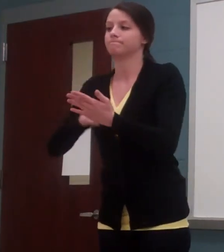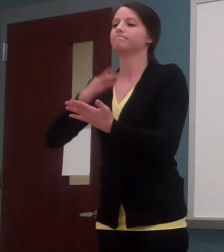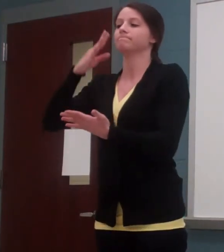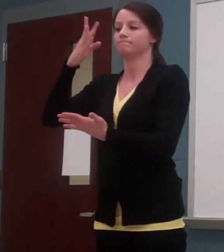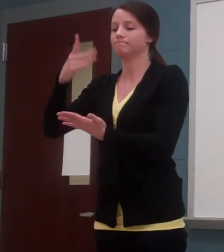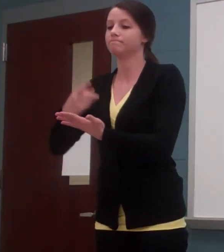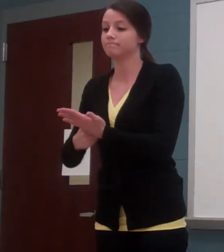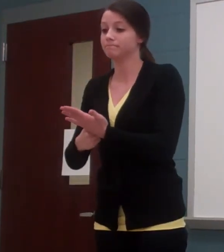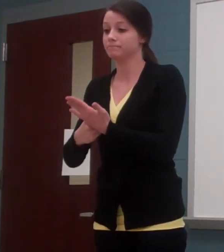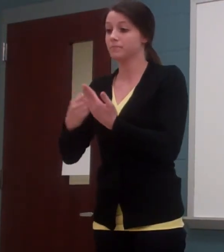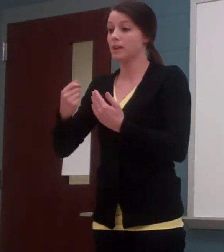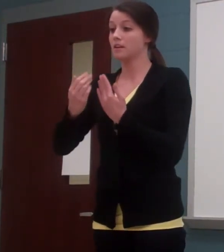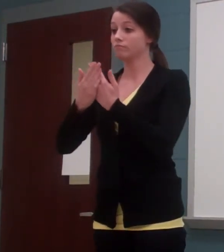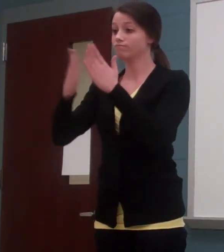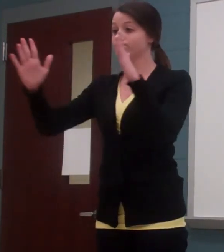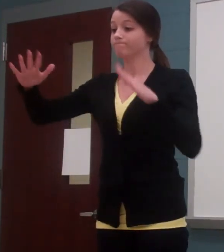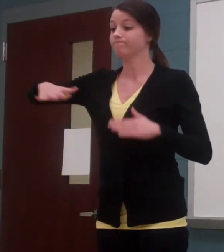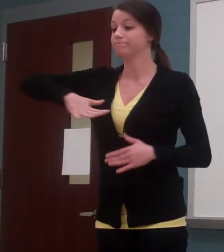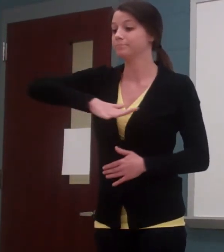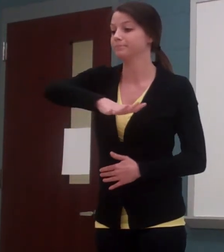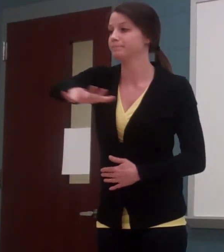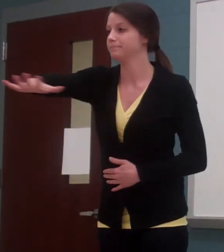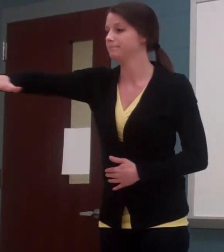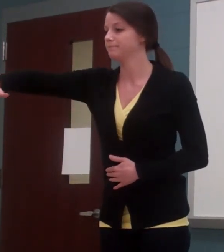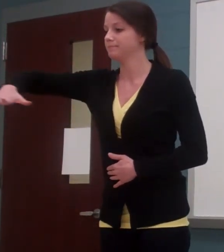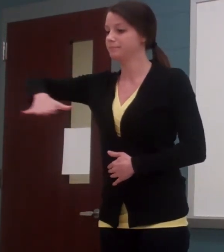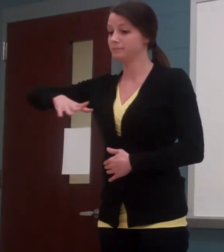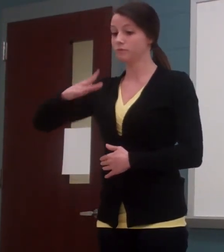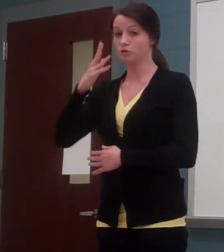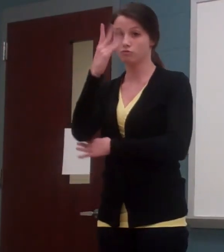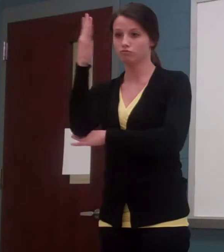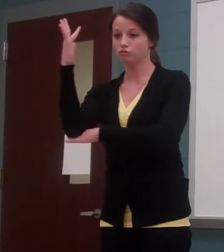Clearings like this one are a magnet for elephants from far and wide.